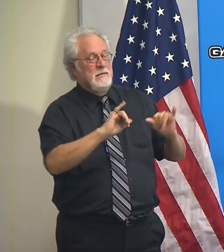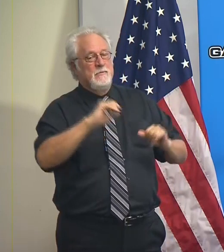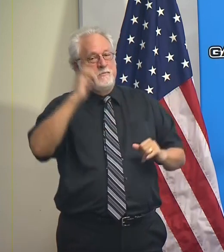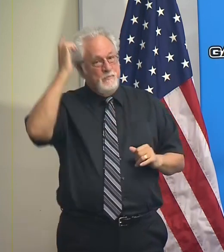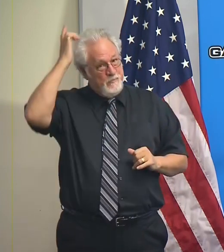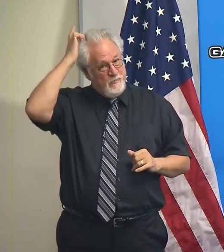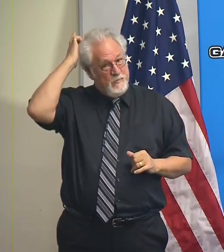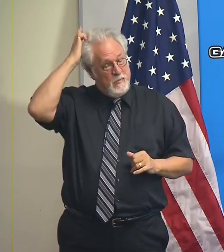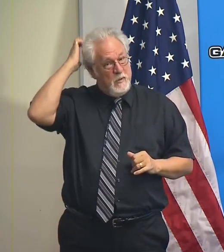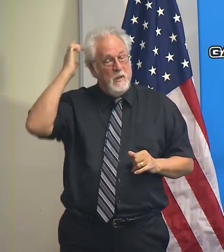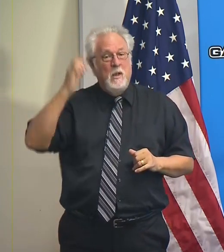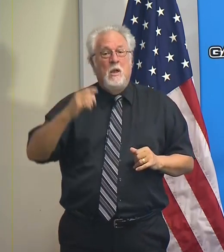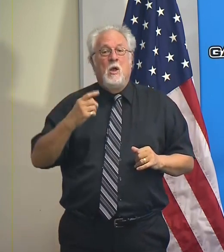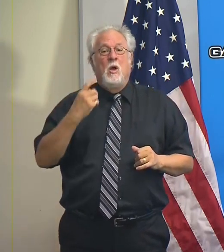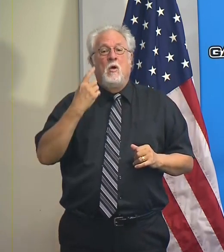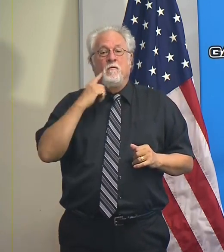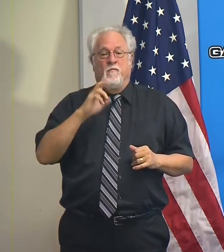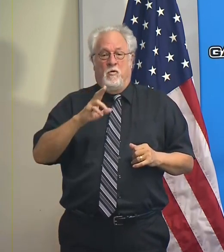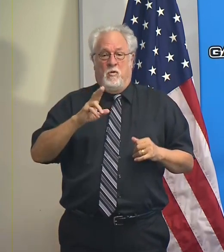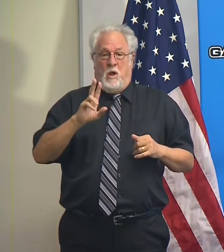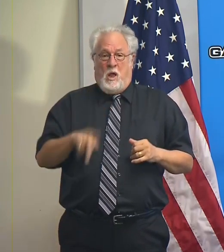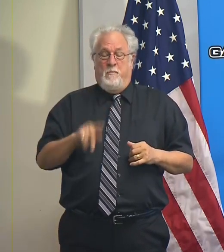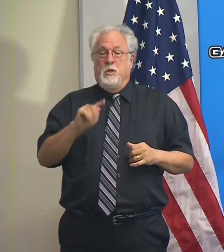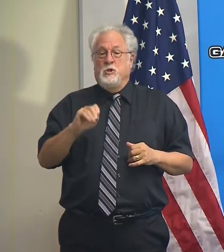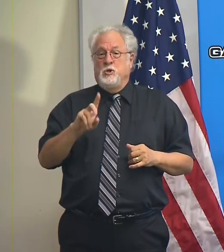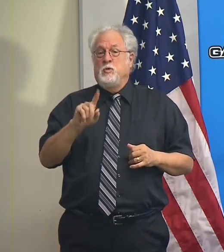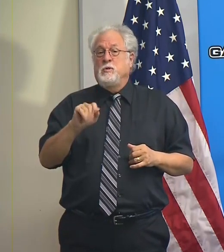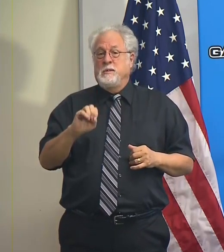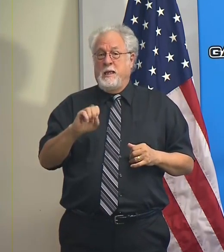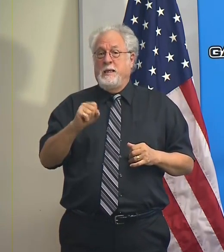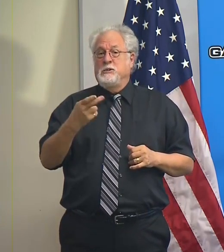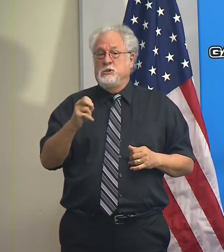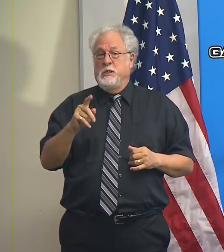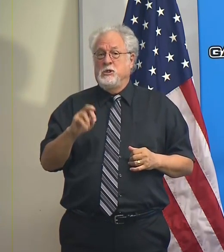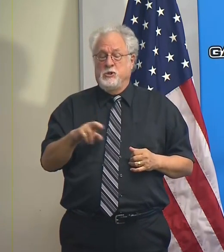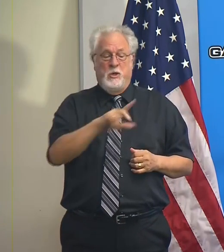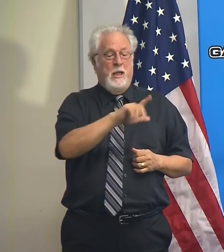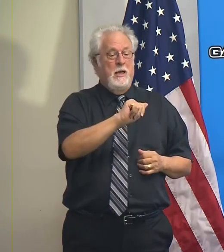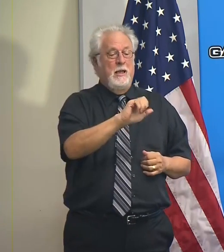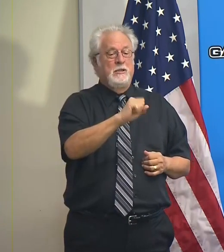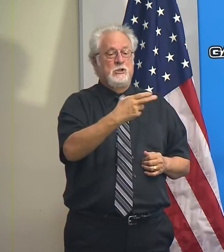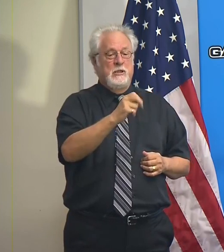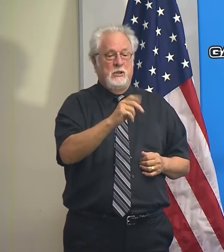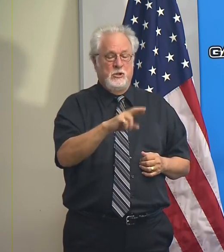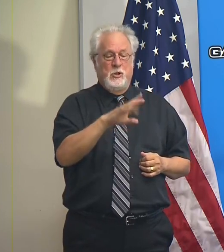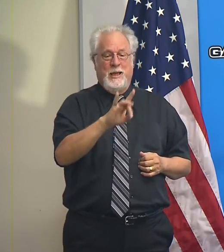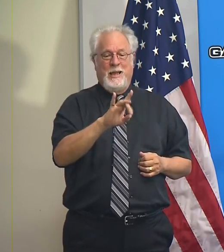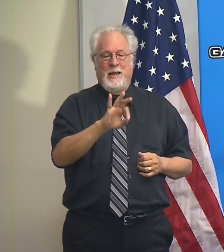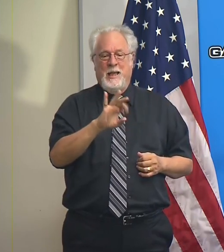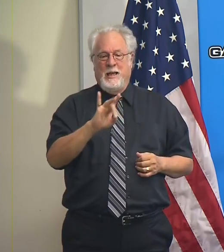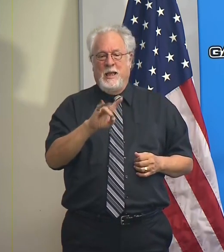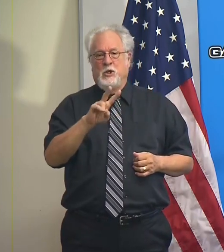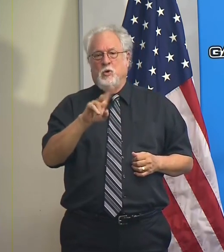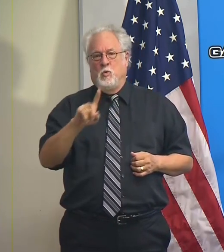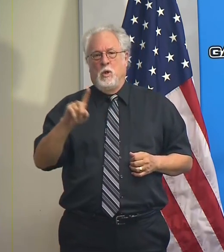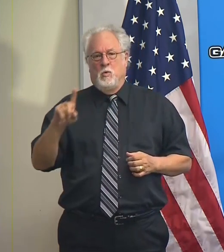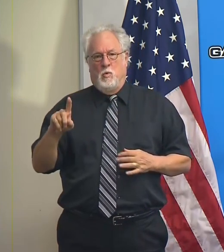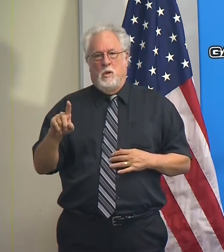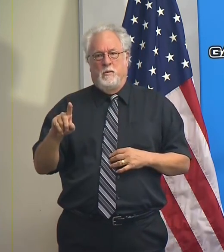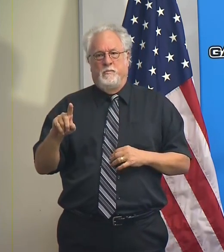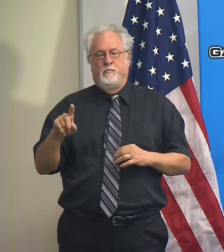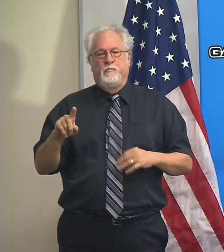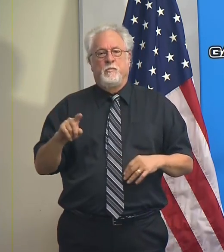you are. For up-to-date sheltering information, remember it's L.A. Shelter to 898-211.